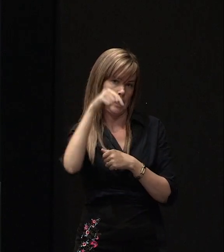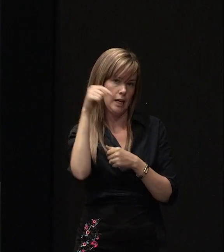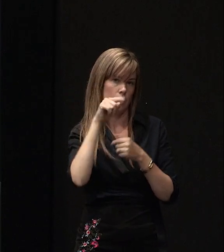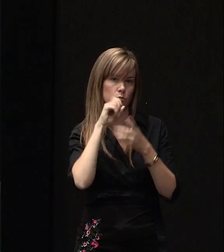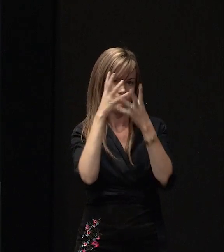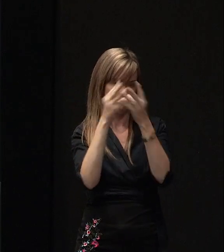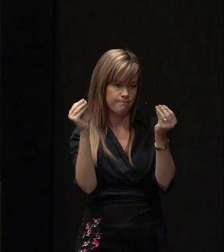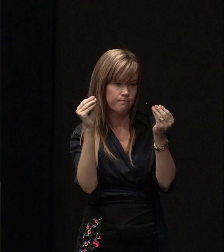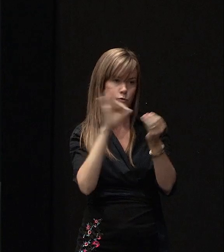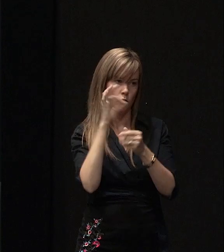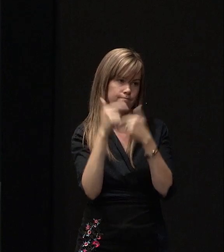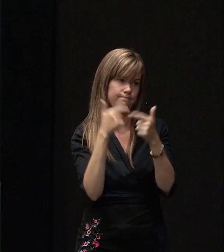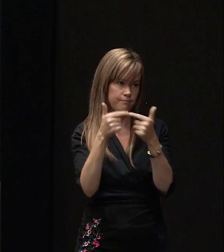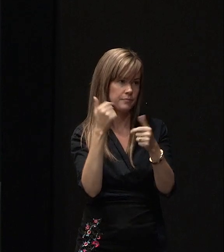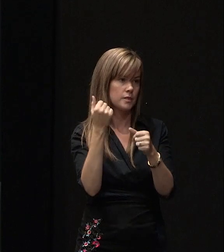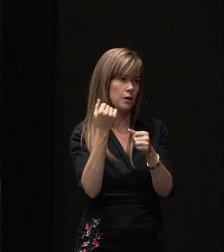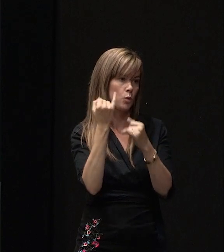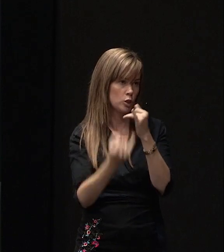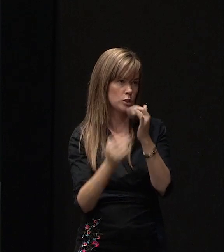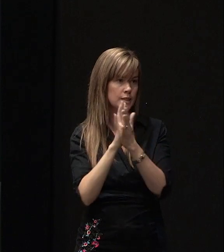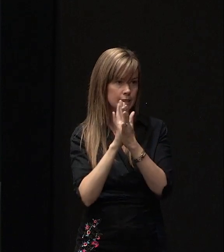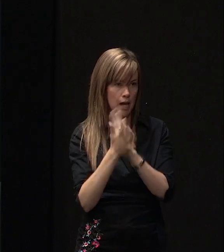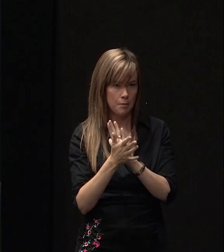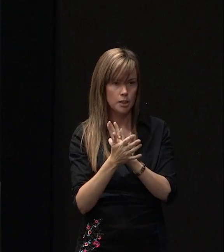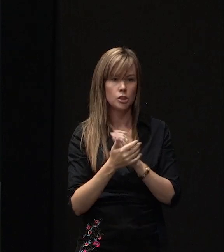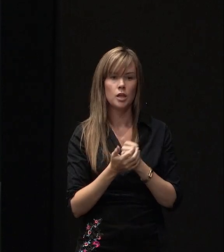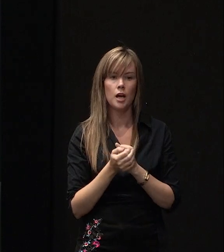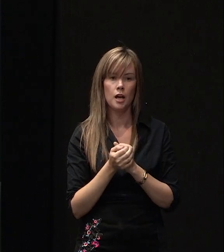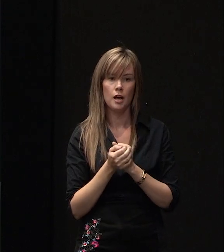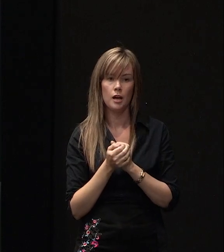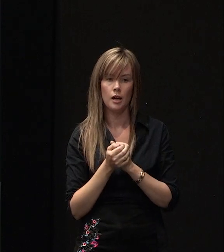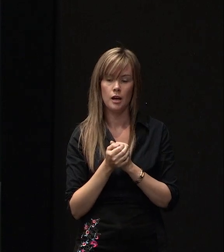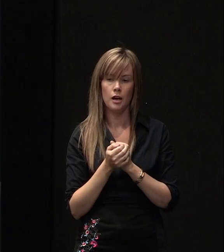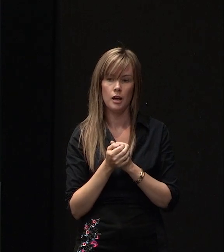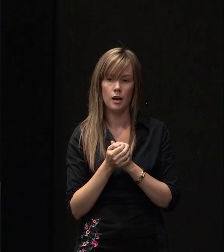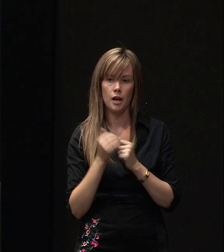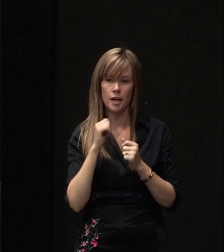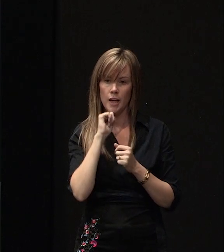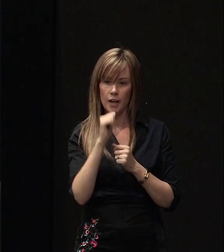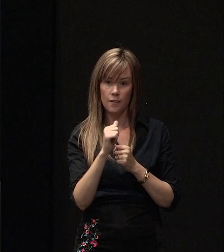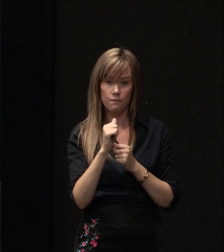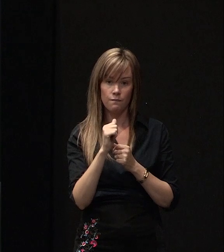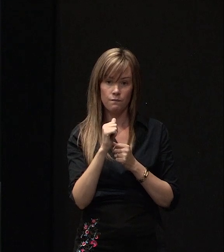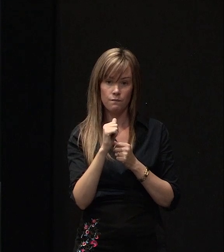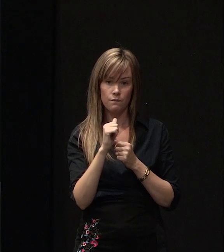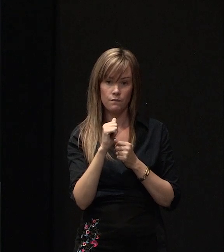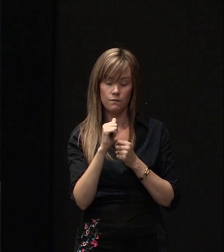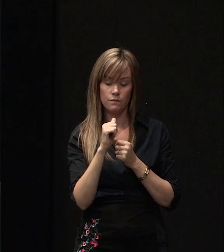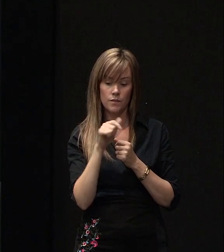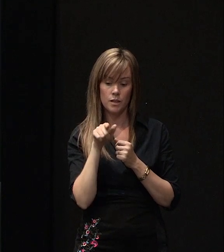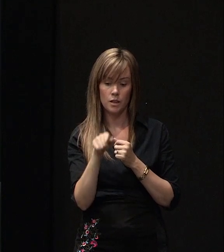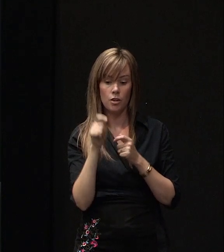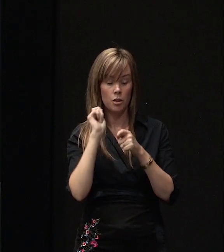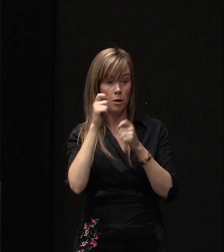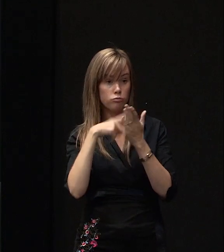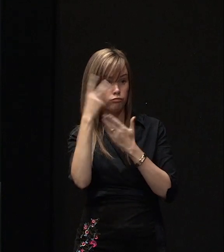that it didn't continue to cause damage and if that didn't mean that you changed in the build